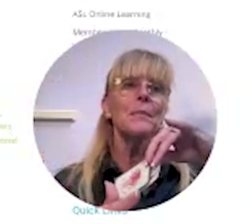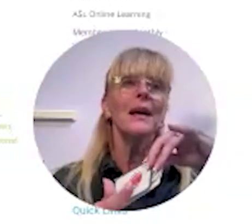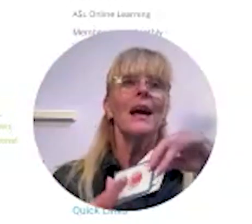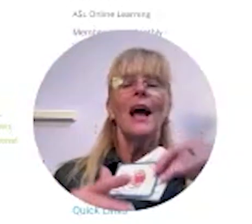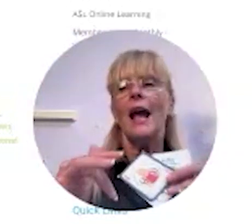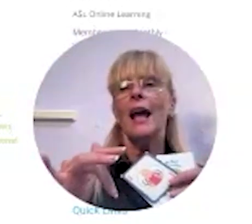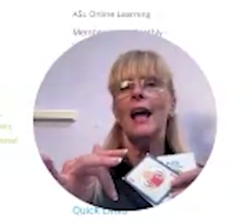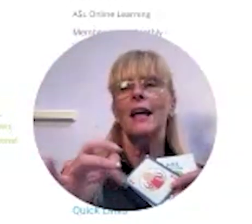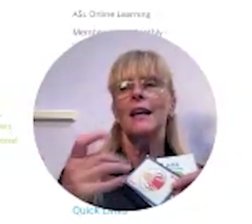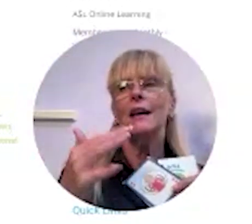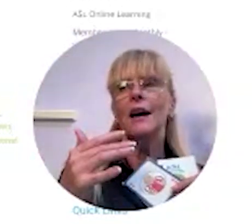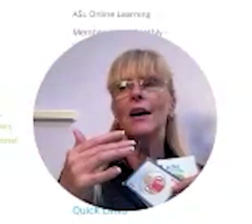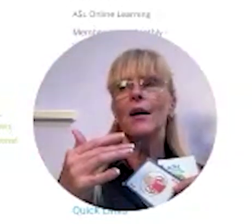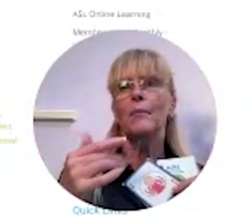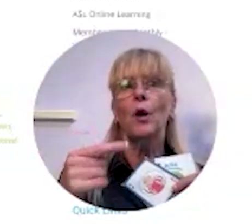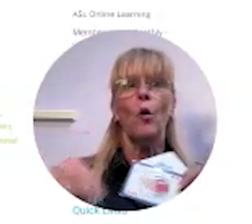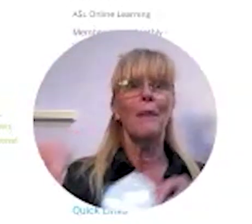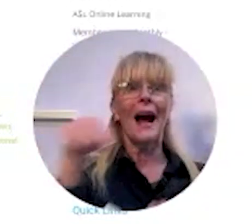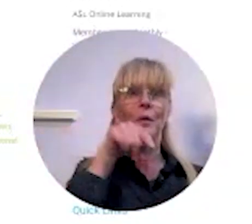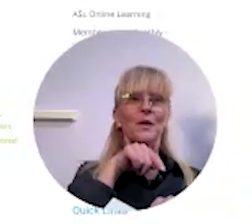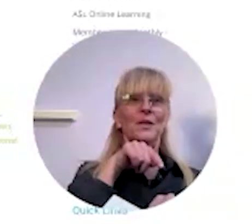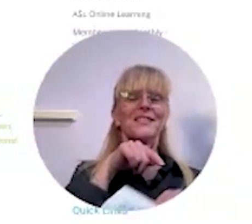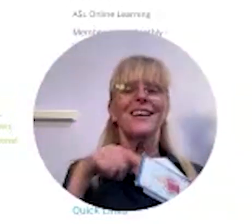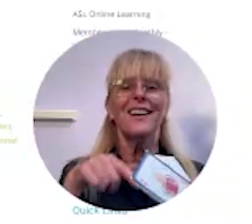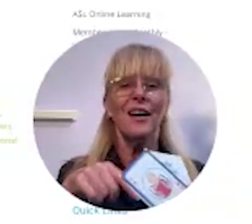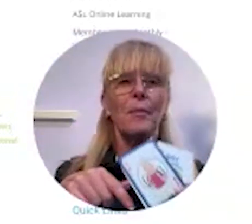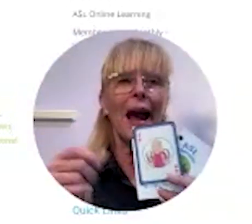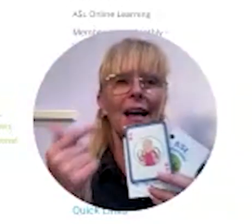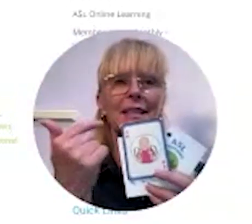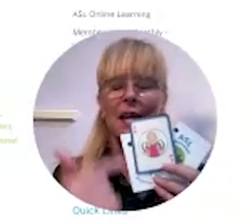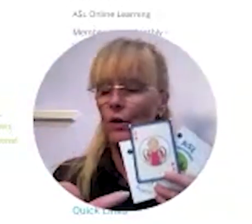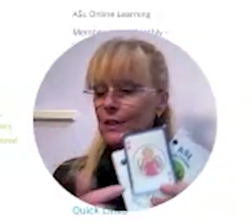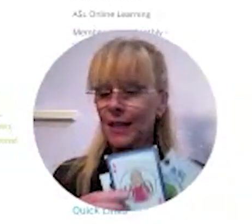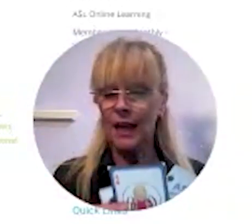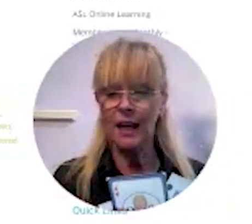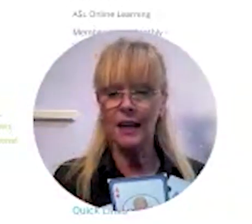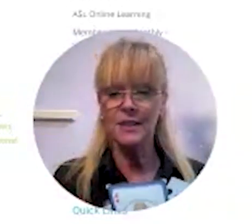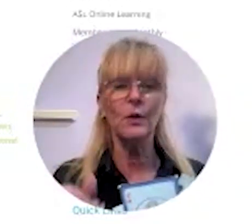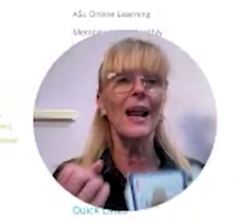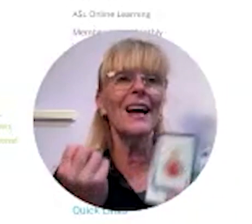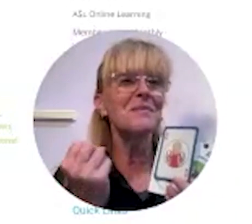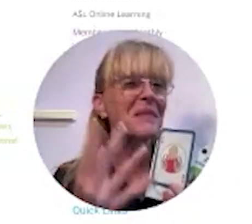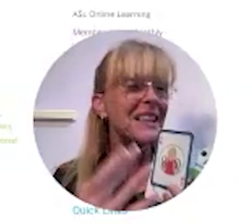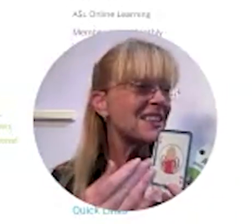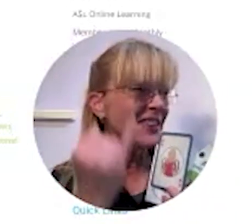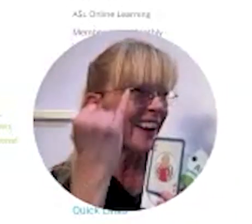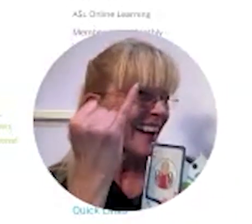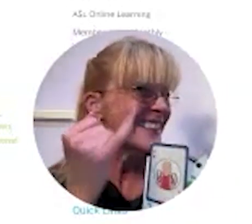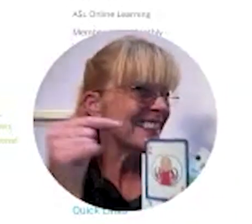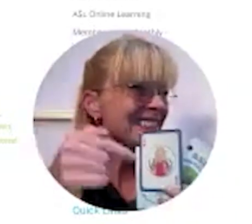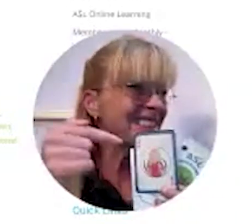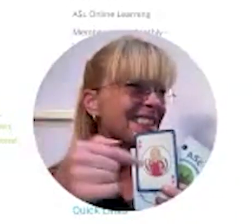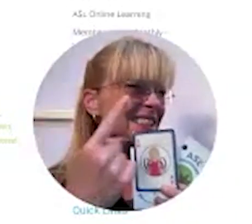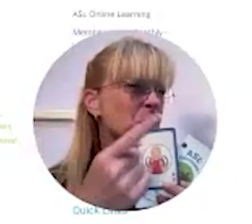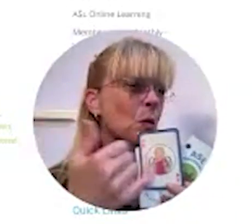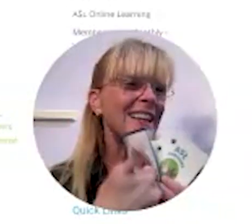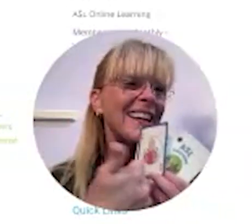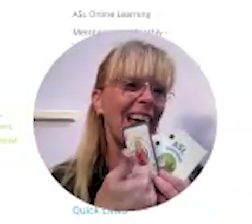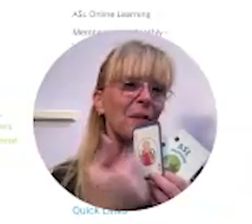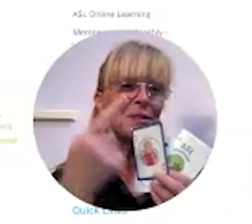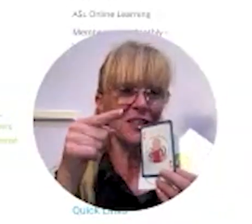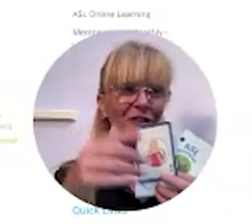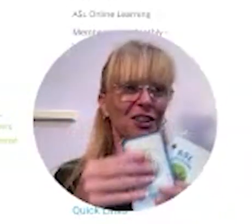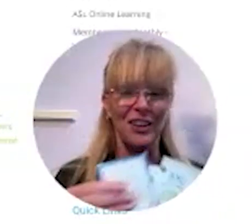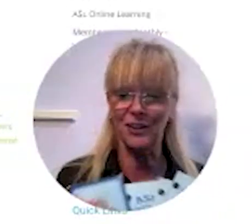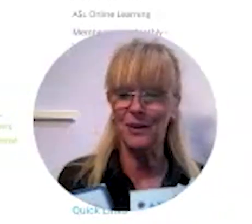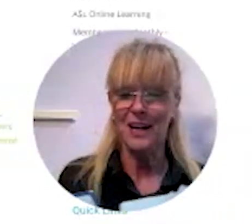skip and um go backwards um has those and so it has many different ideas just in this one